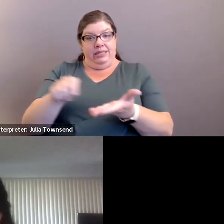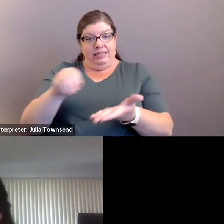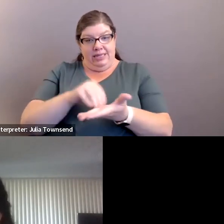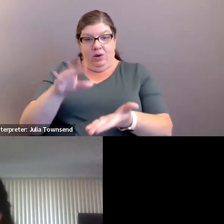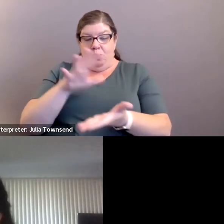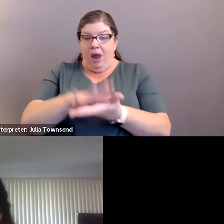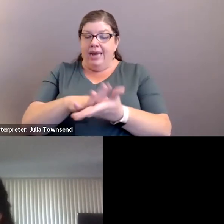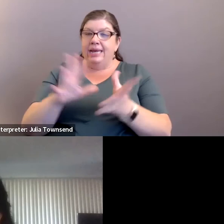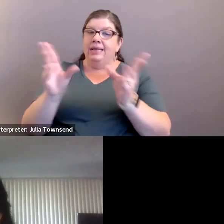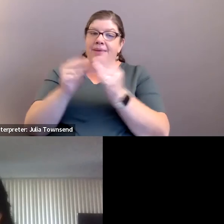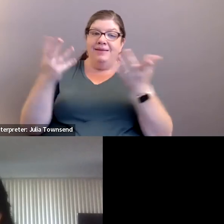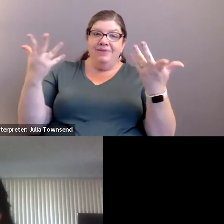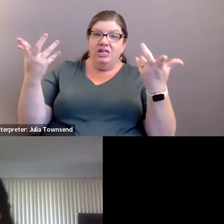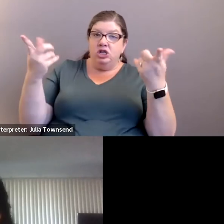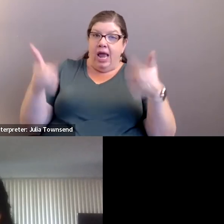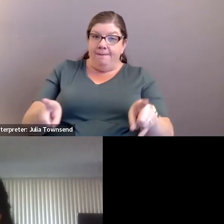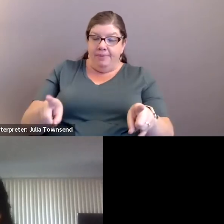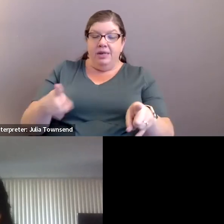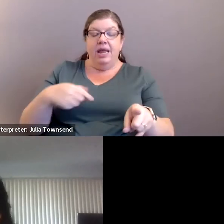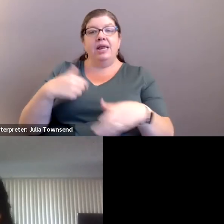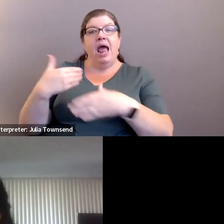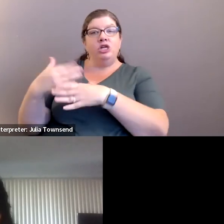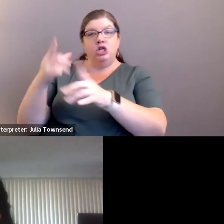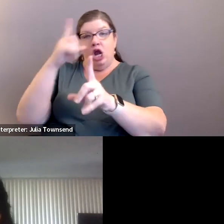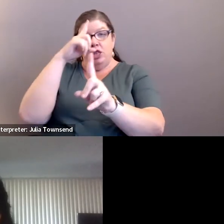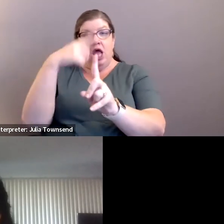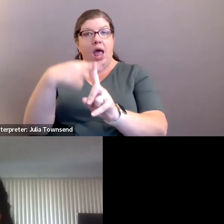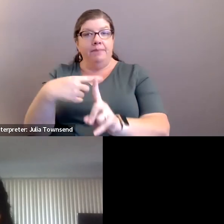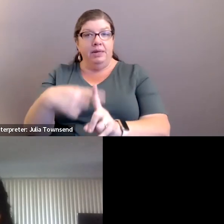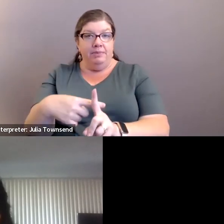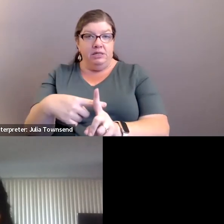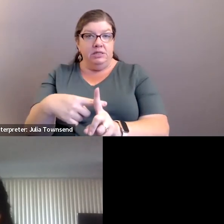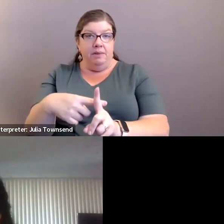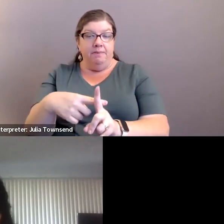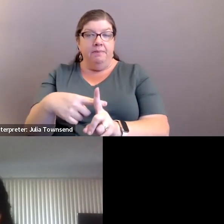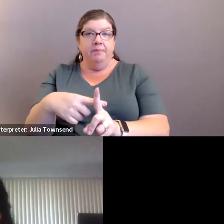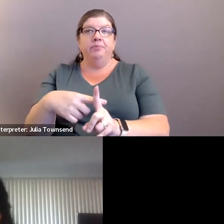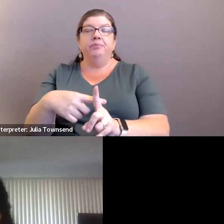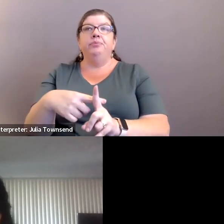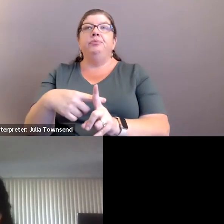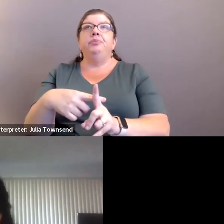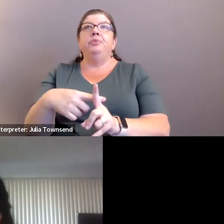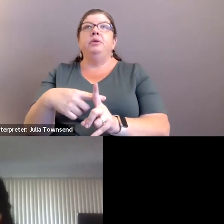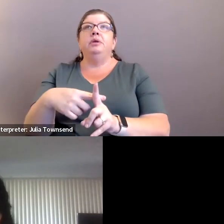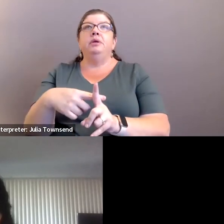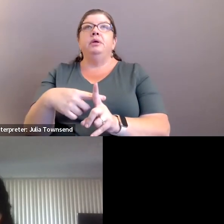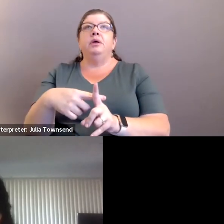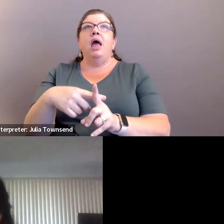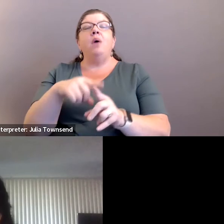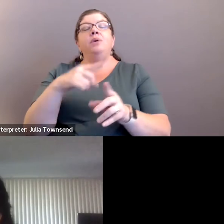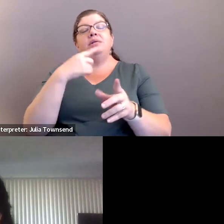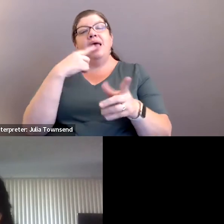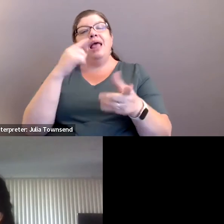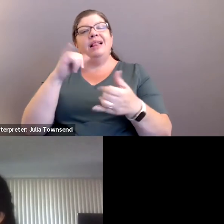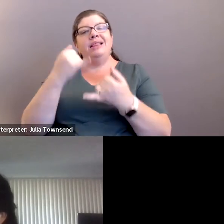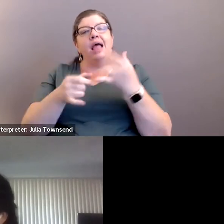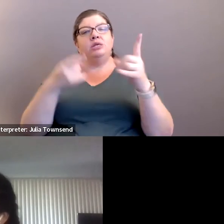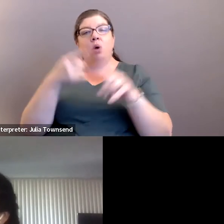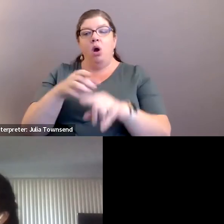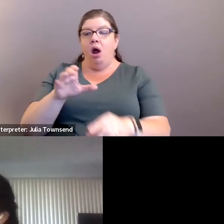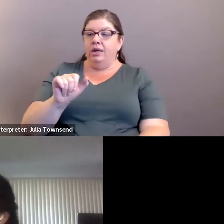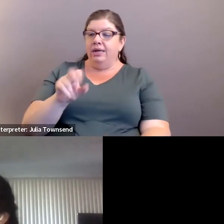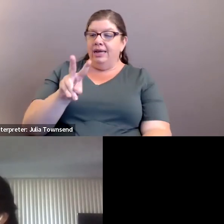the meetings have happened and I share the optimism and I would just want to pick up again last point on